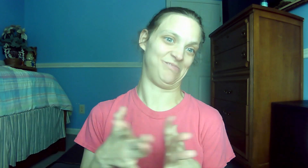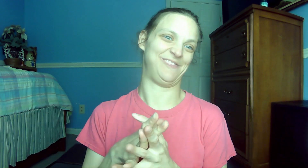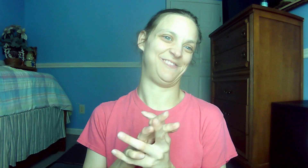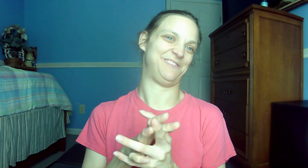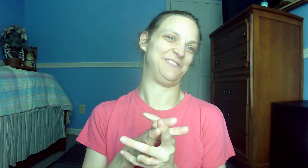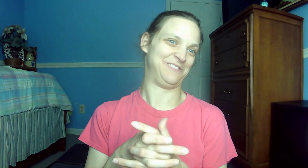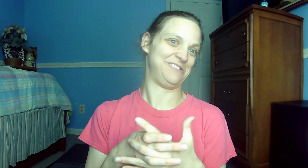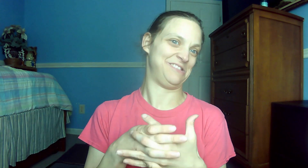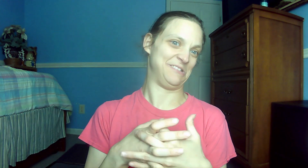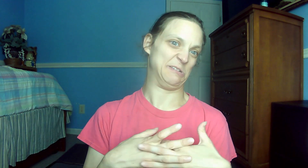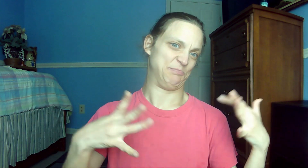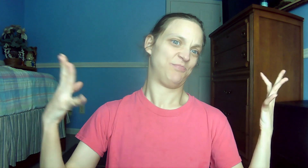great cloud of witnesses,